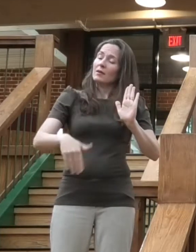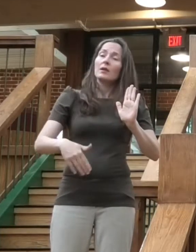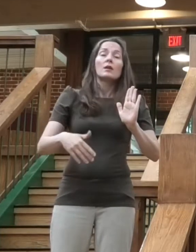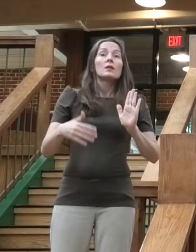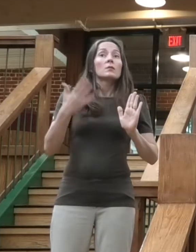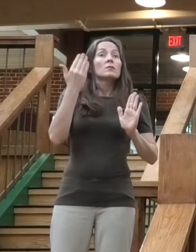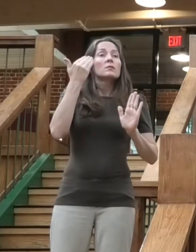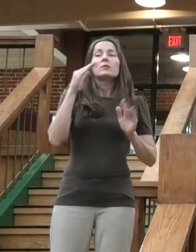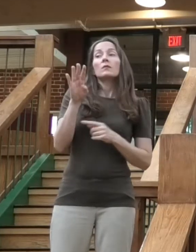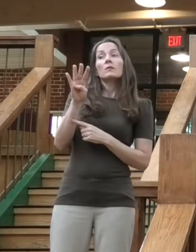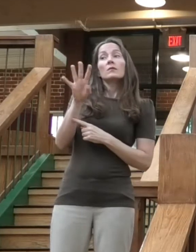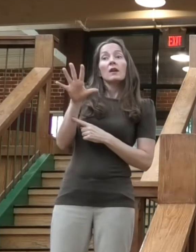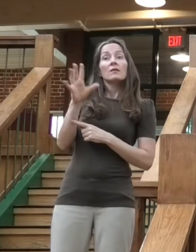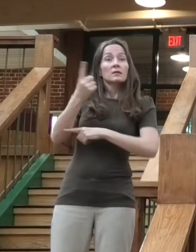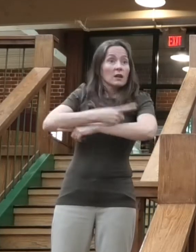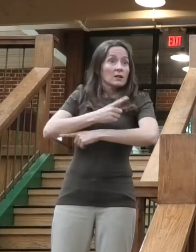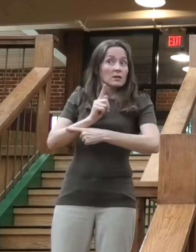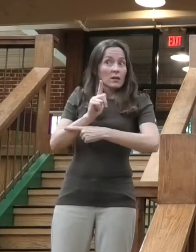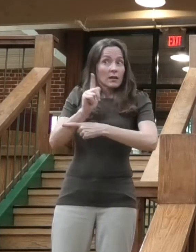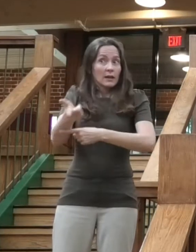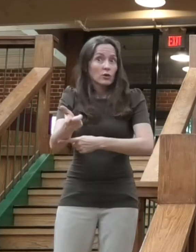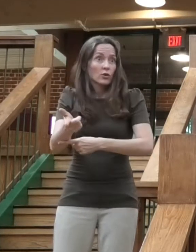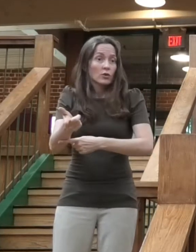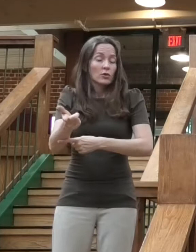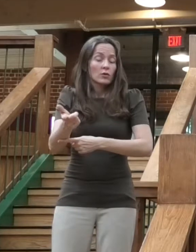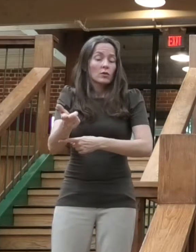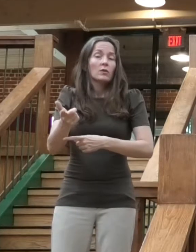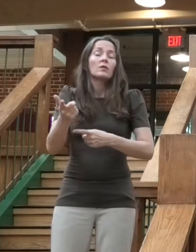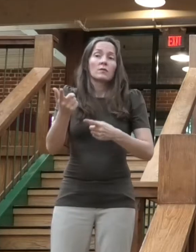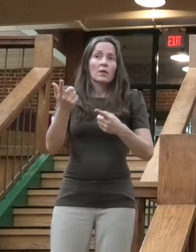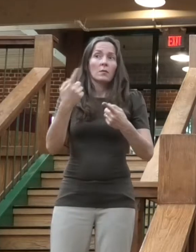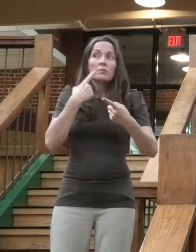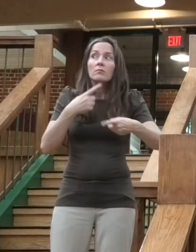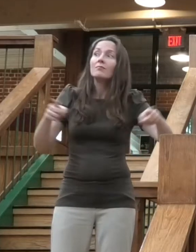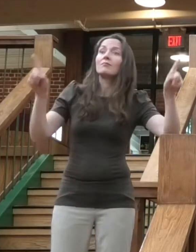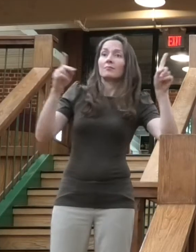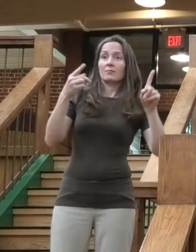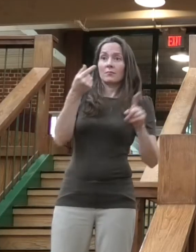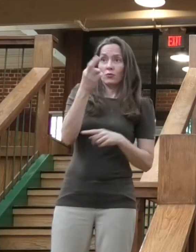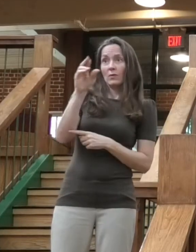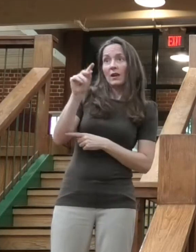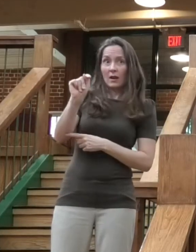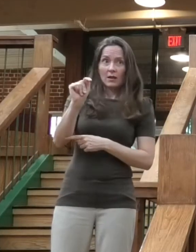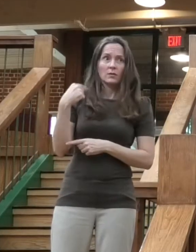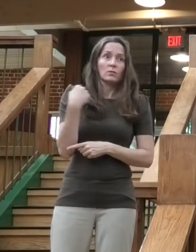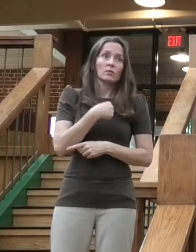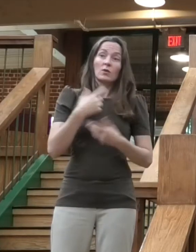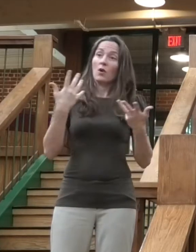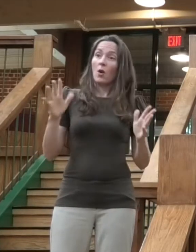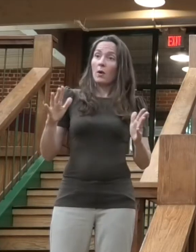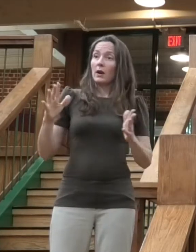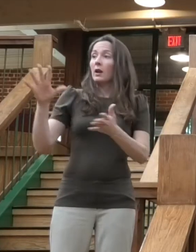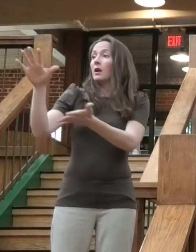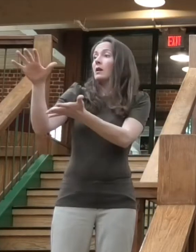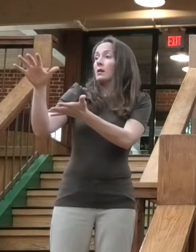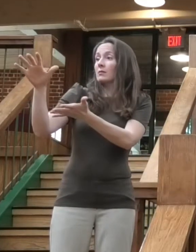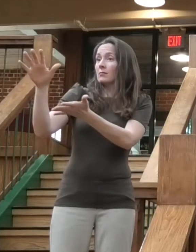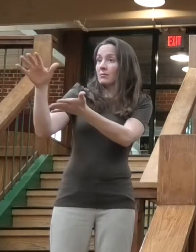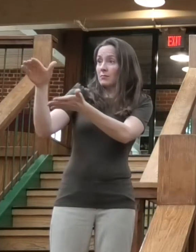these grants, we had checks in the mail. And as we've seen the difficulties from the federal level,